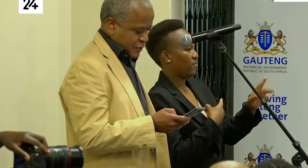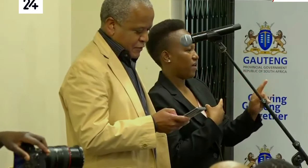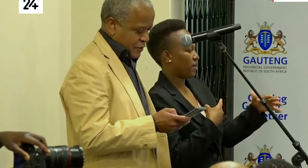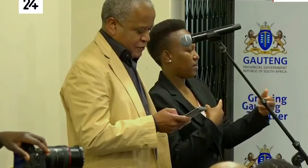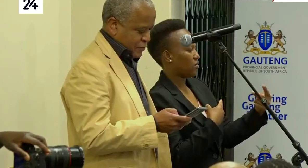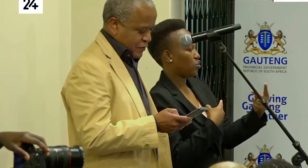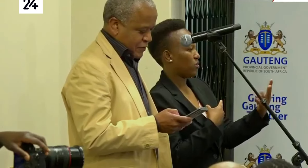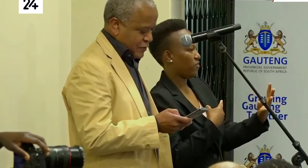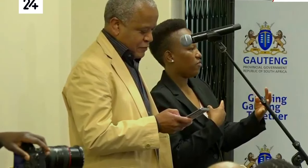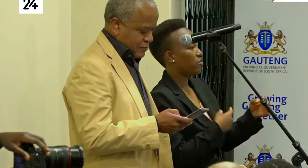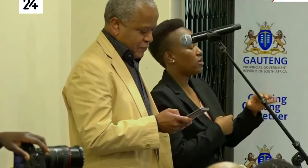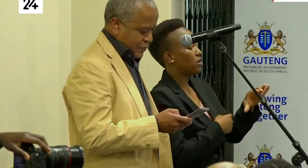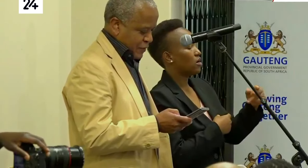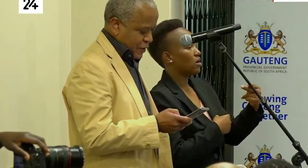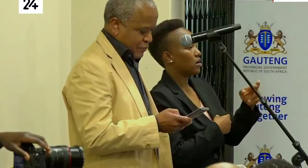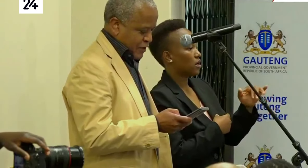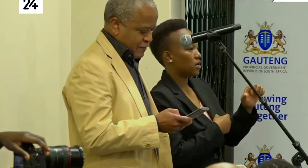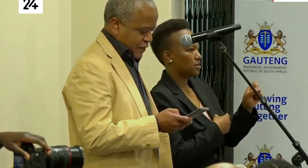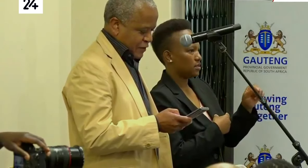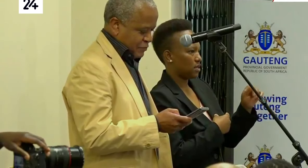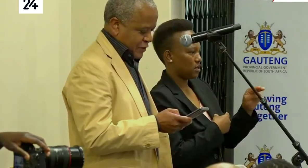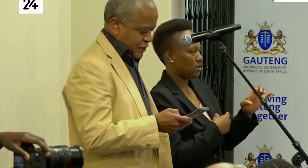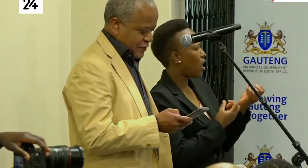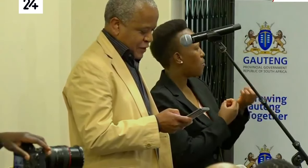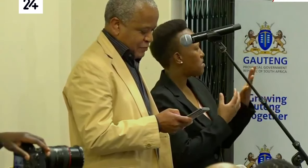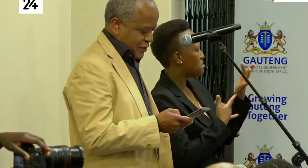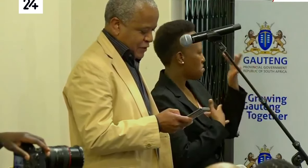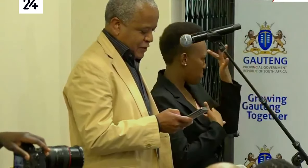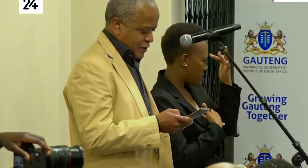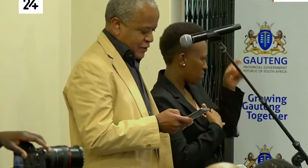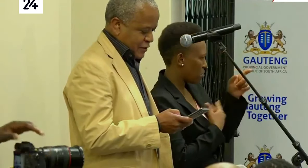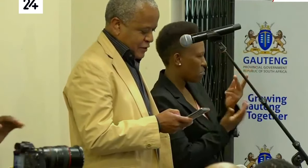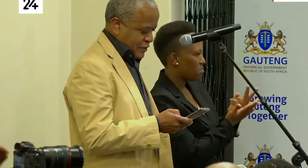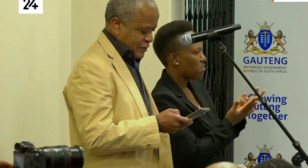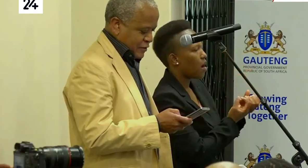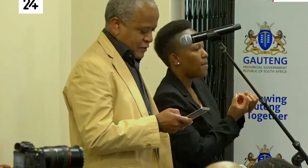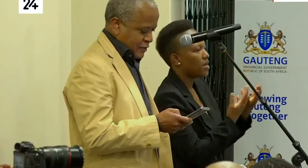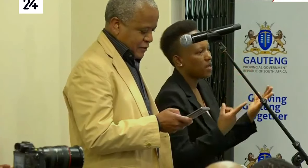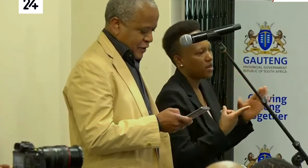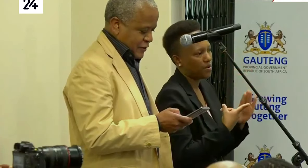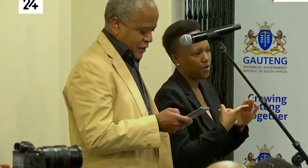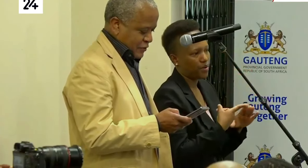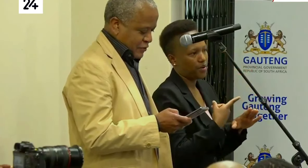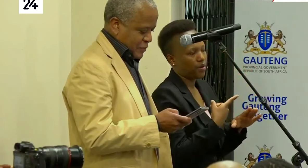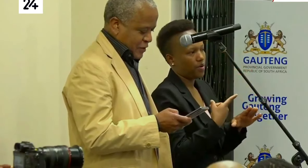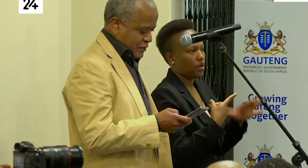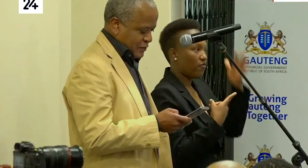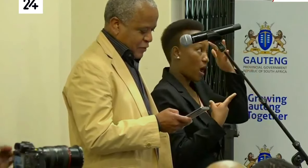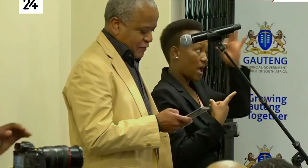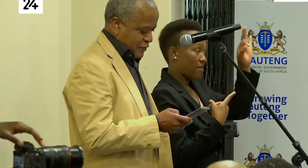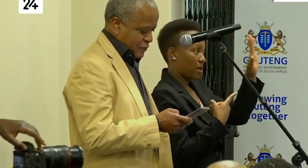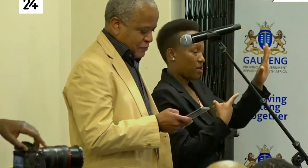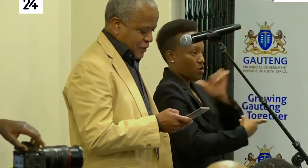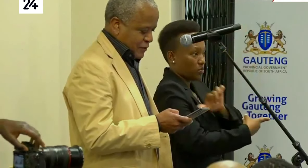Christian Duplessis. How many infected patients are being treated at state hospitals,